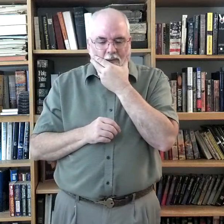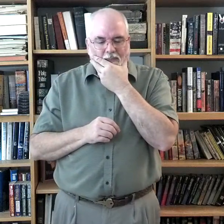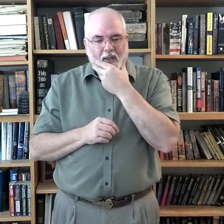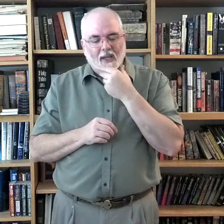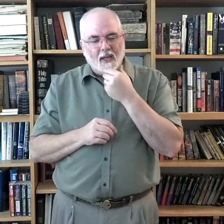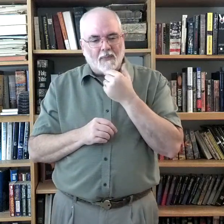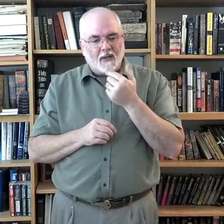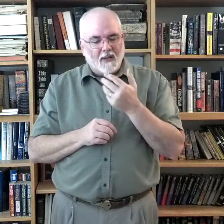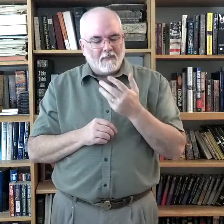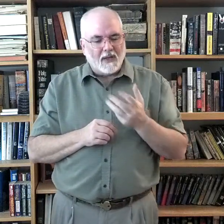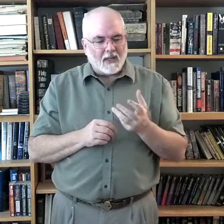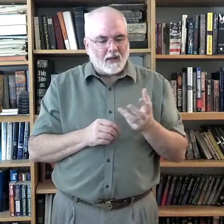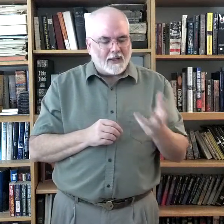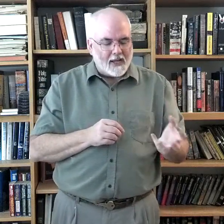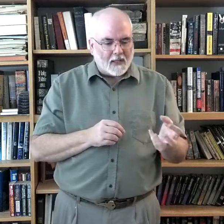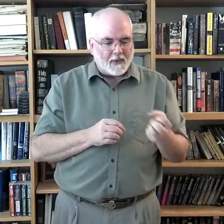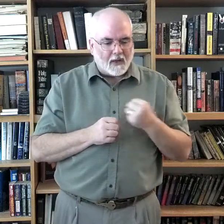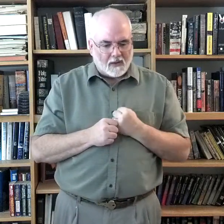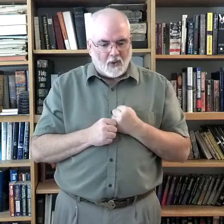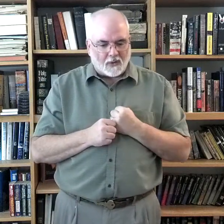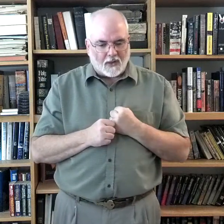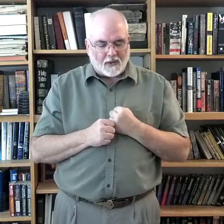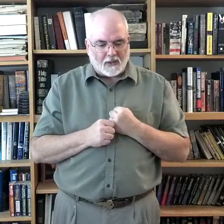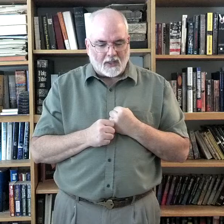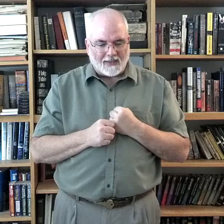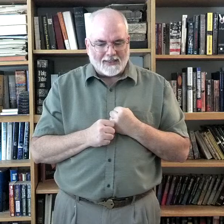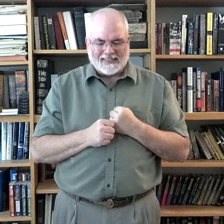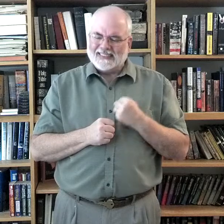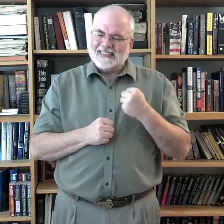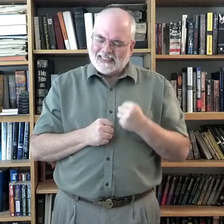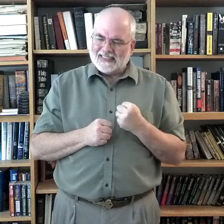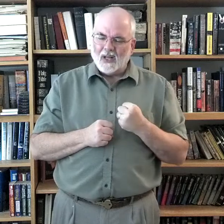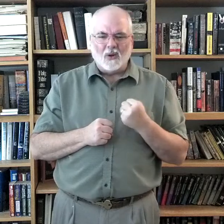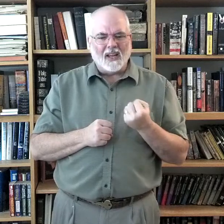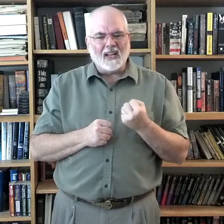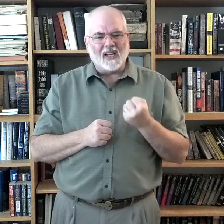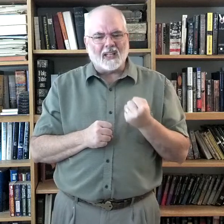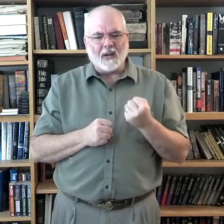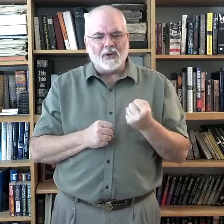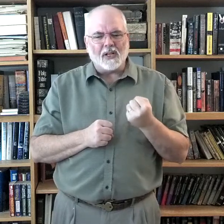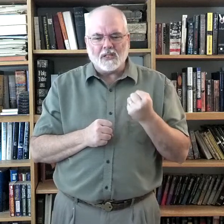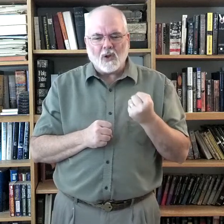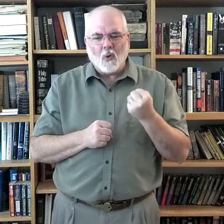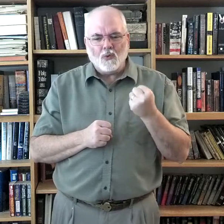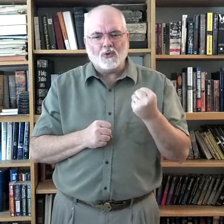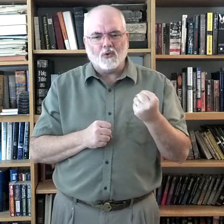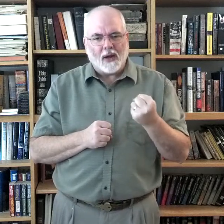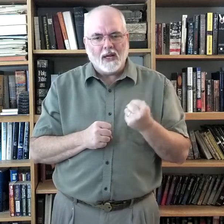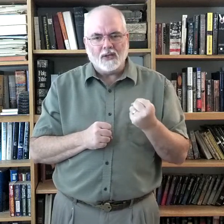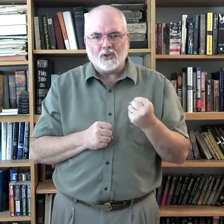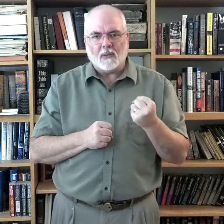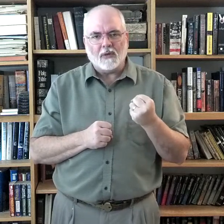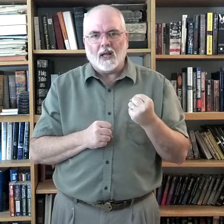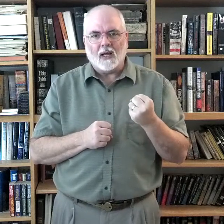Keep means I'm going to take something and I'm going to hold on to it. English language is so strange sometimes.